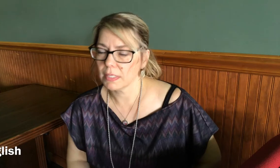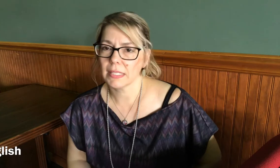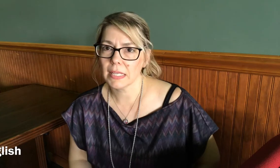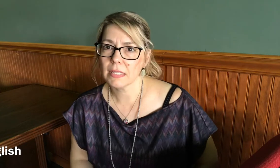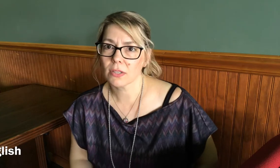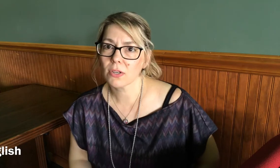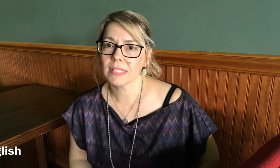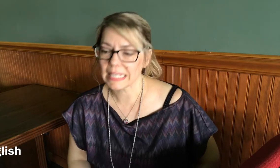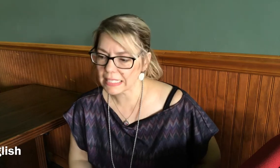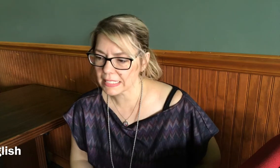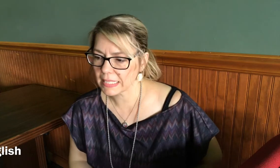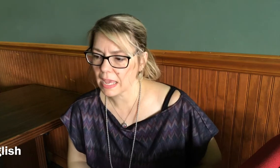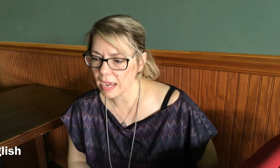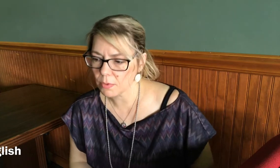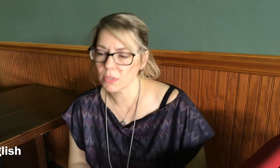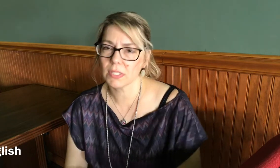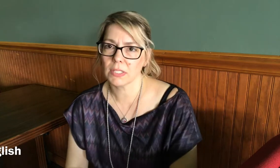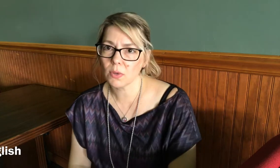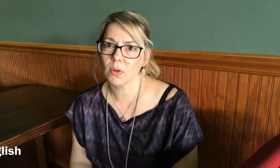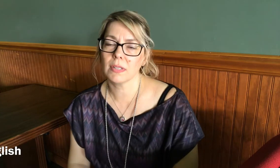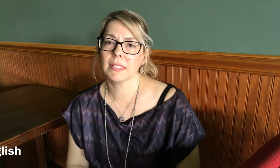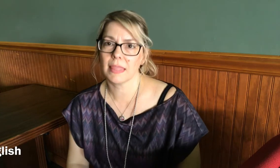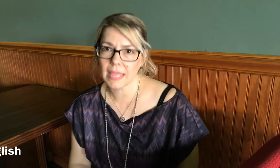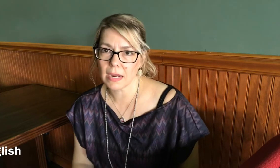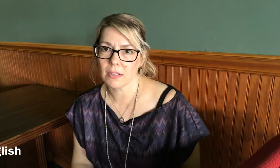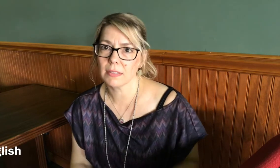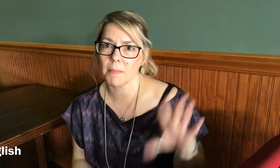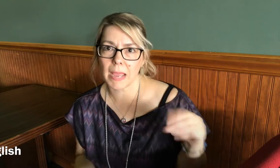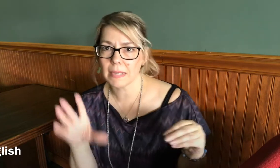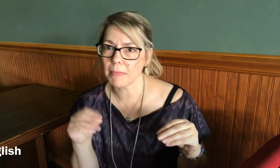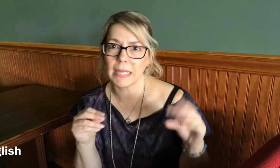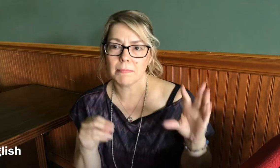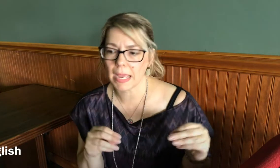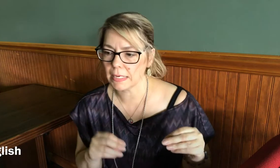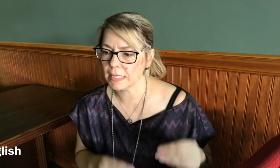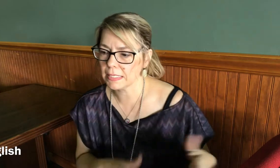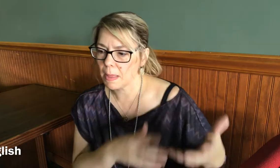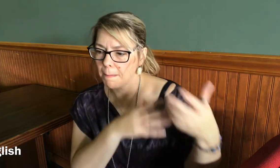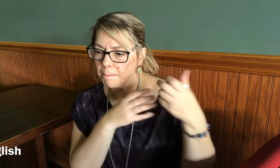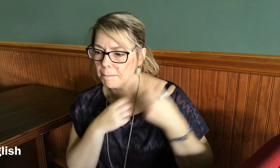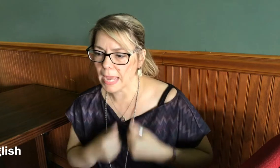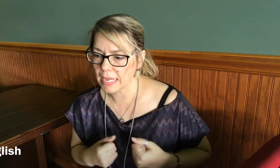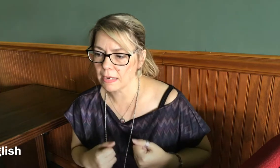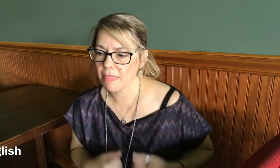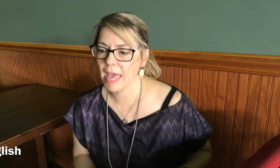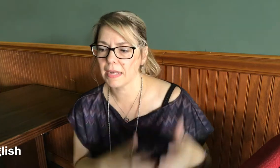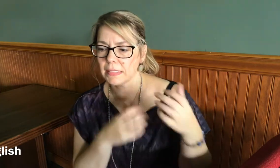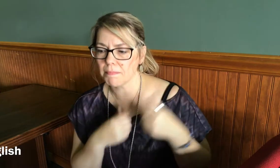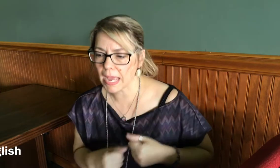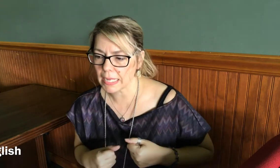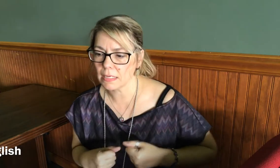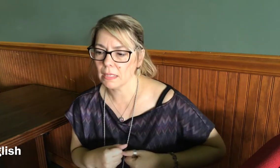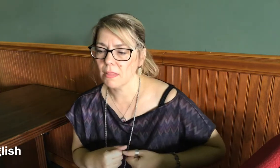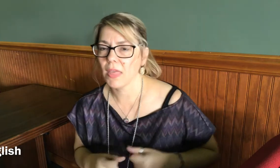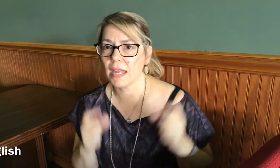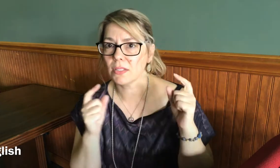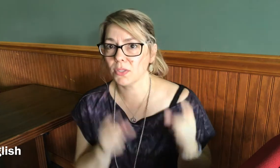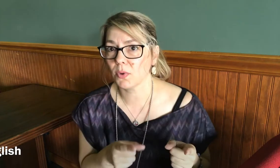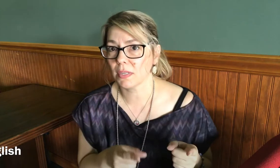his hers its ours yours theirs mine mine mine it's mine that is mine that is yours